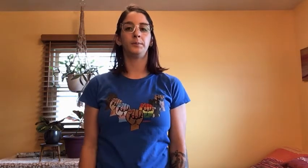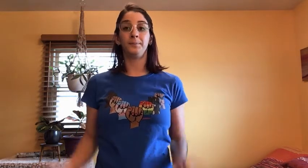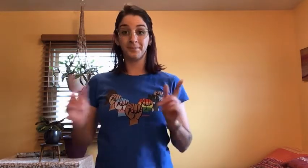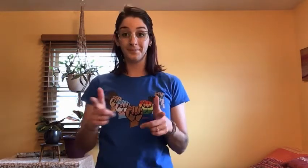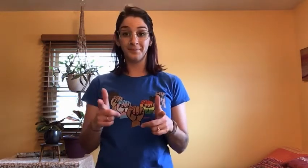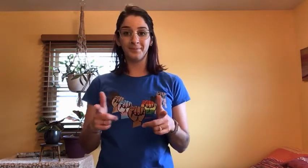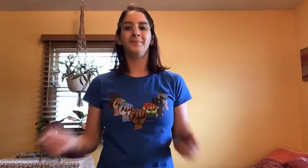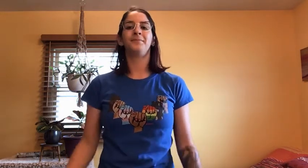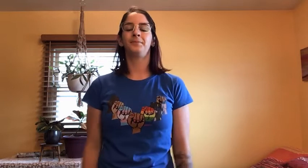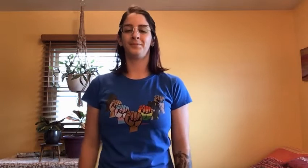Your turn.